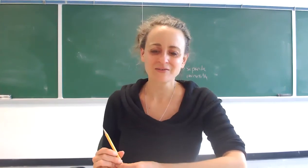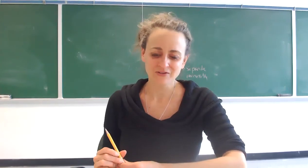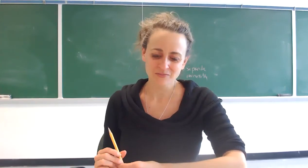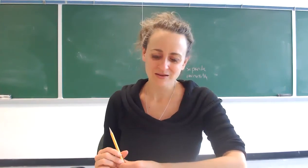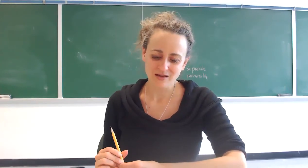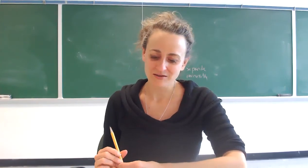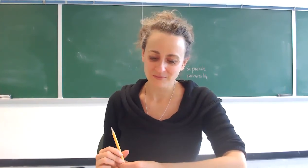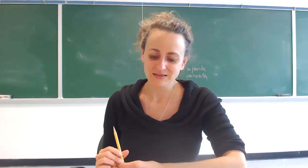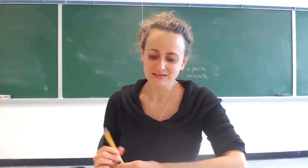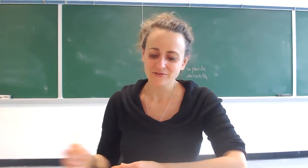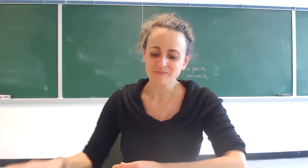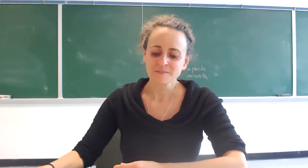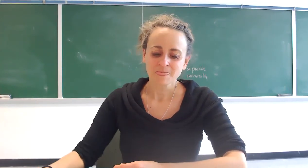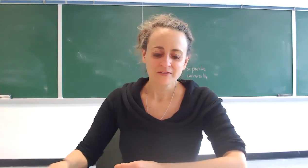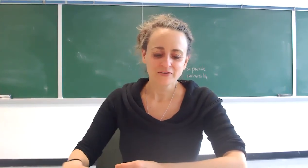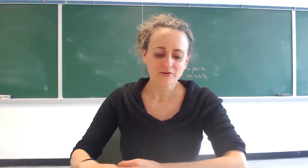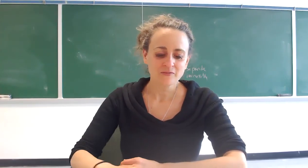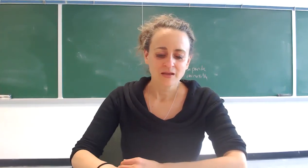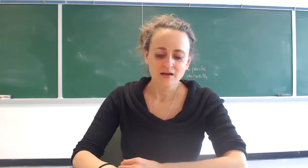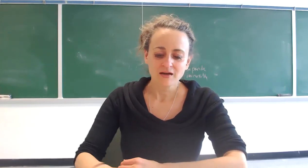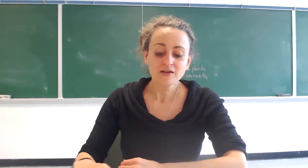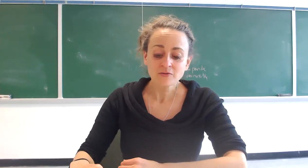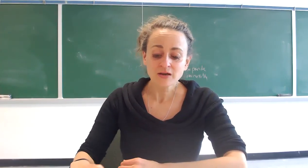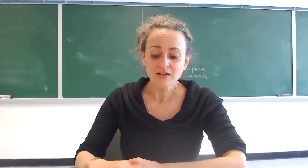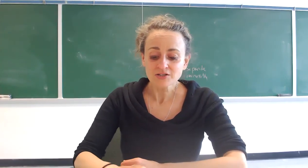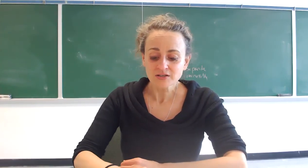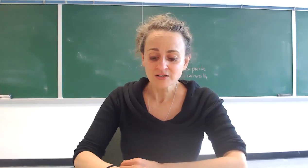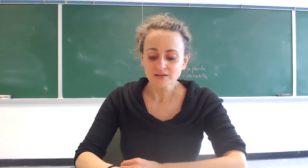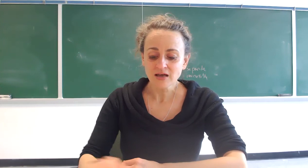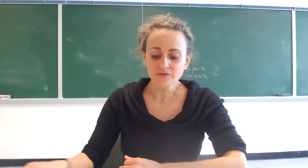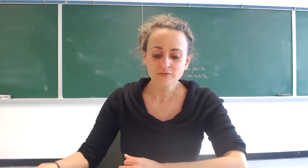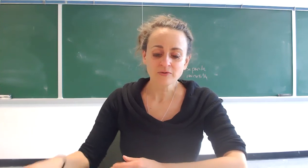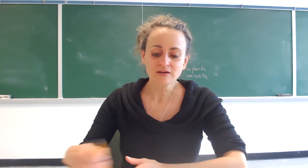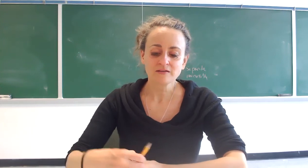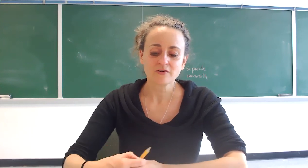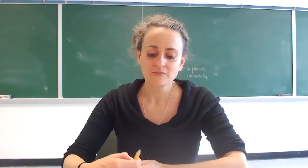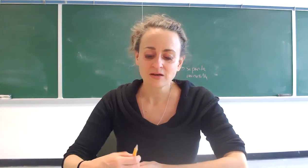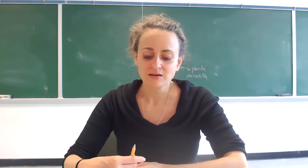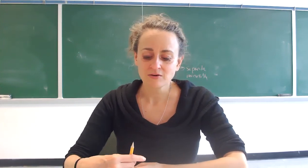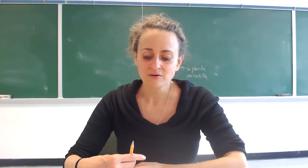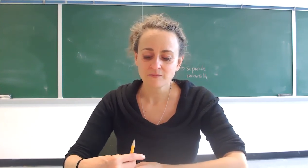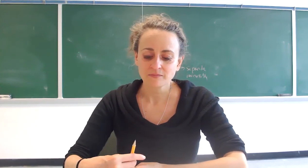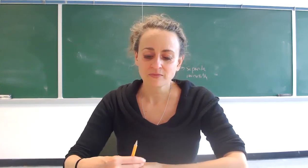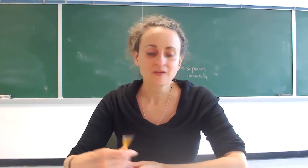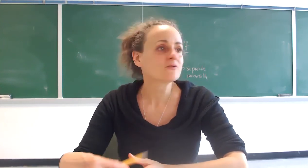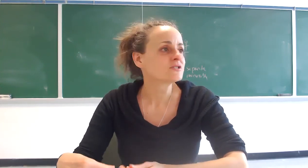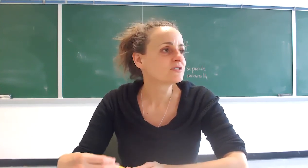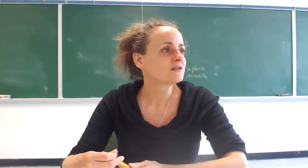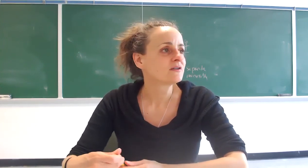going to be uh completely different so uh and you're ready actually now to already start writing your test question on on